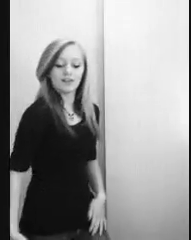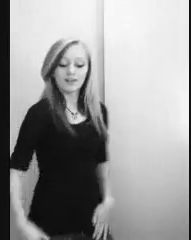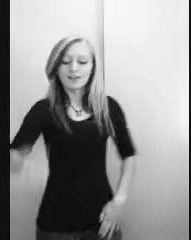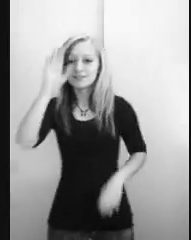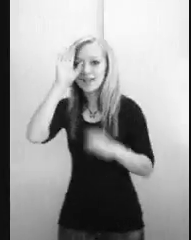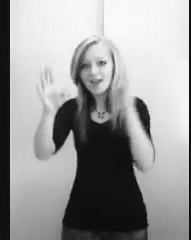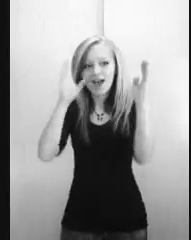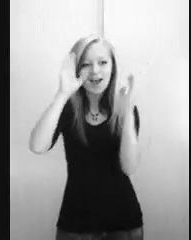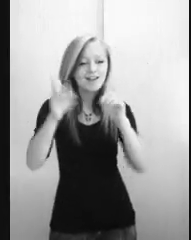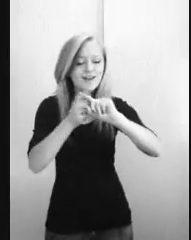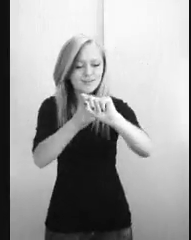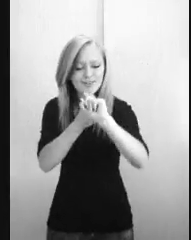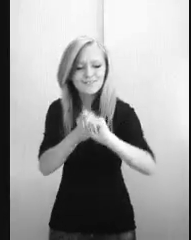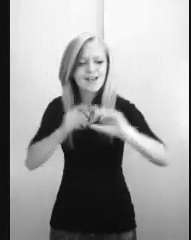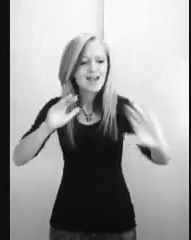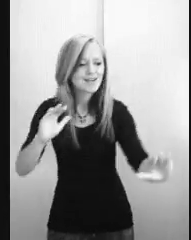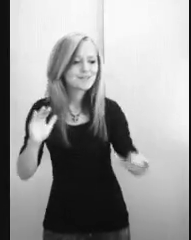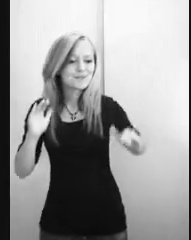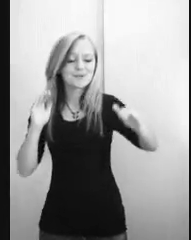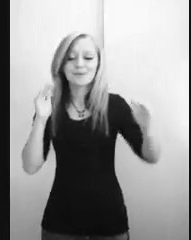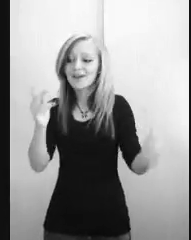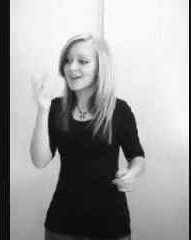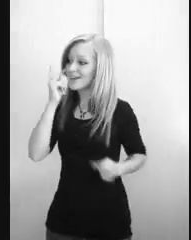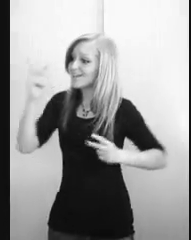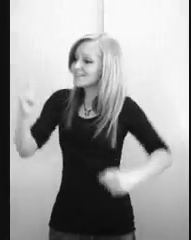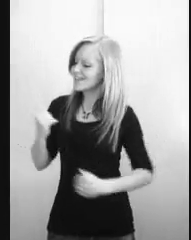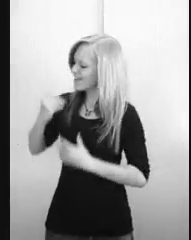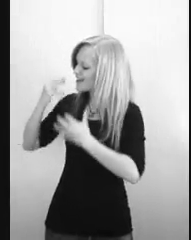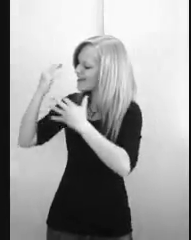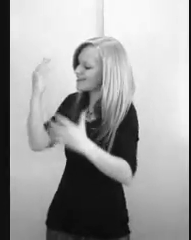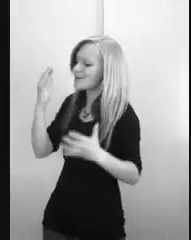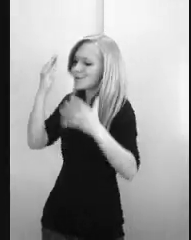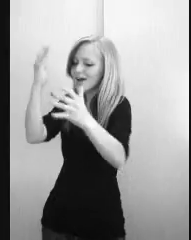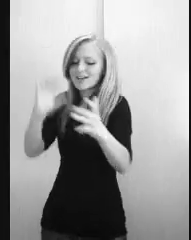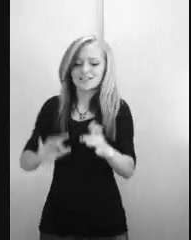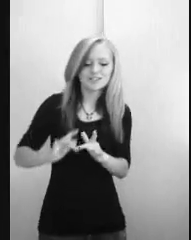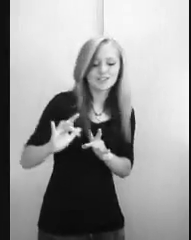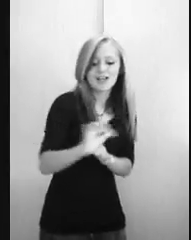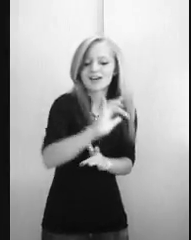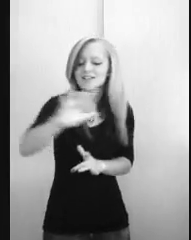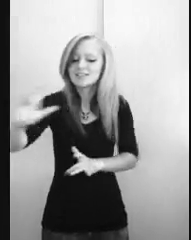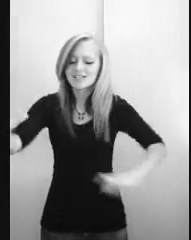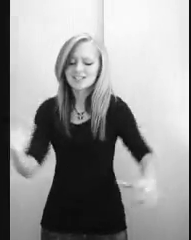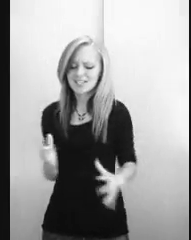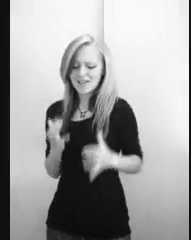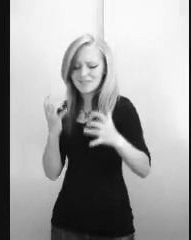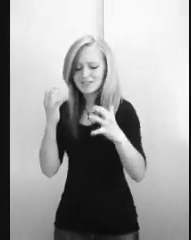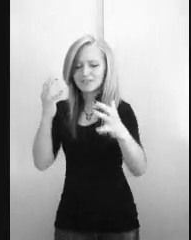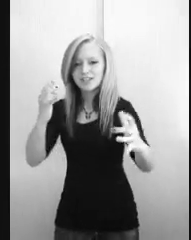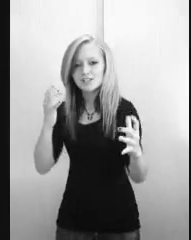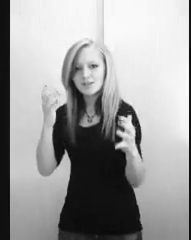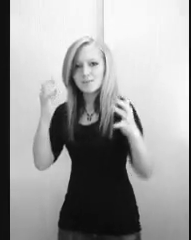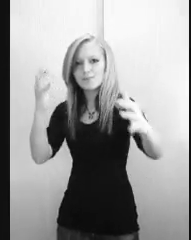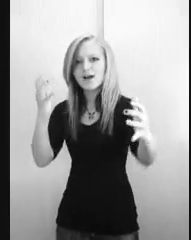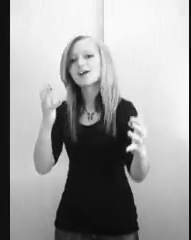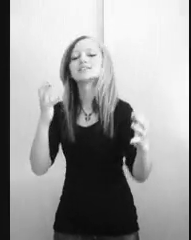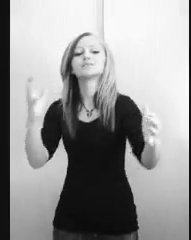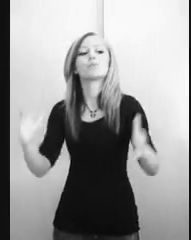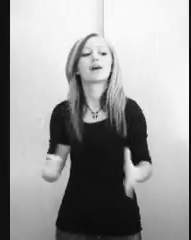Say hi to your friends and they've seen in a while, try and stay out of everybody's